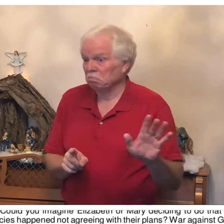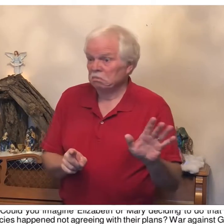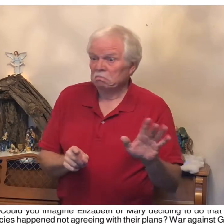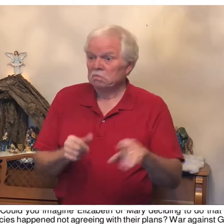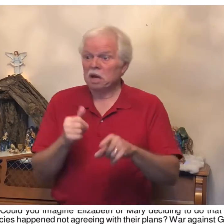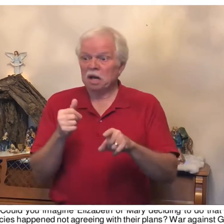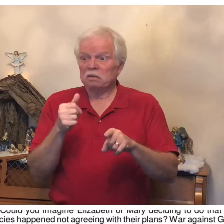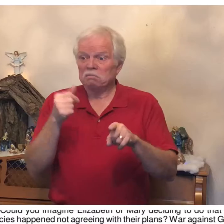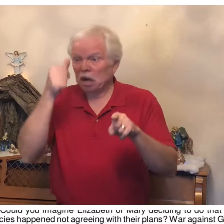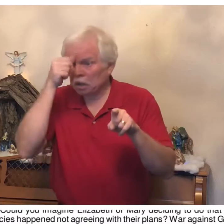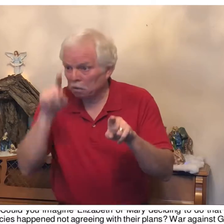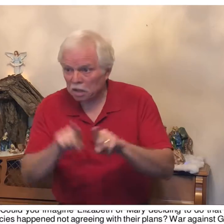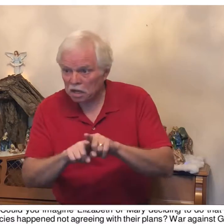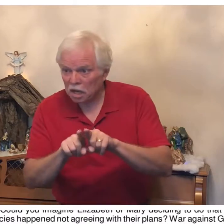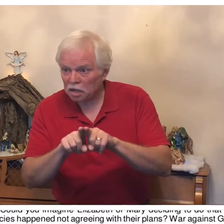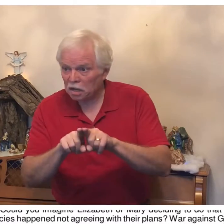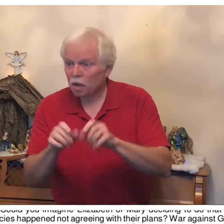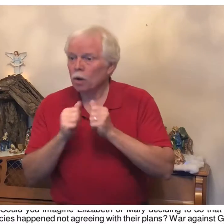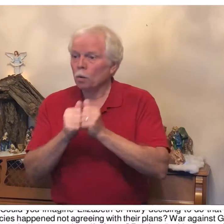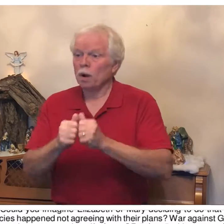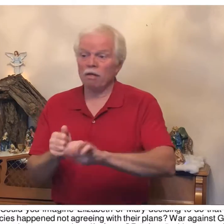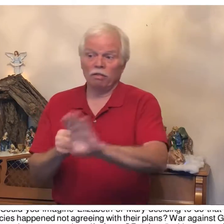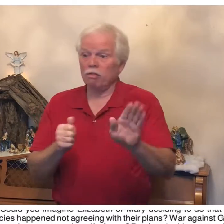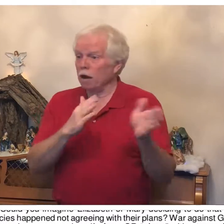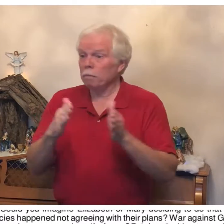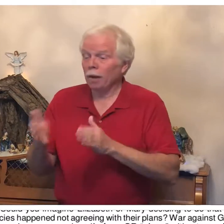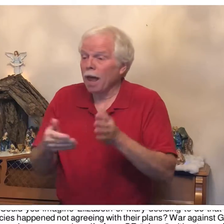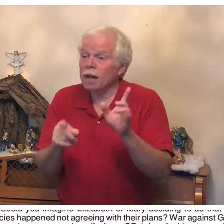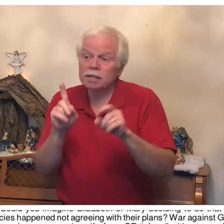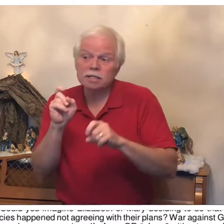not agreeing with their plans.